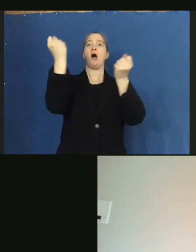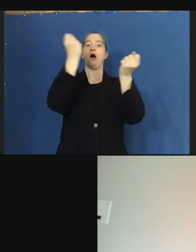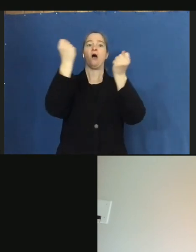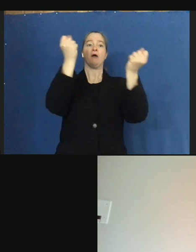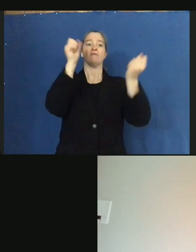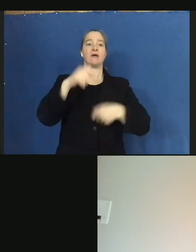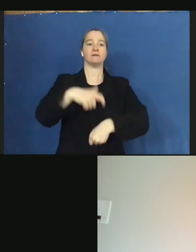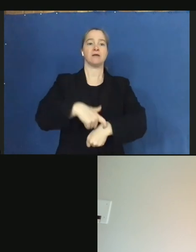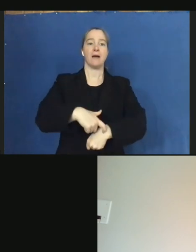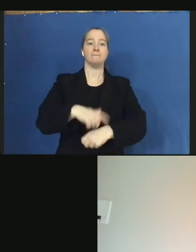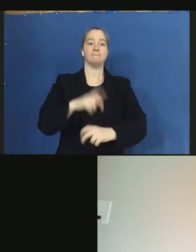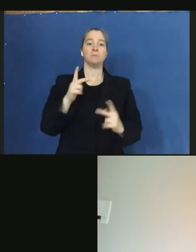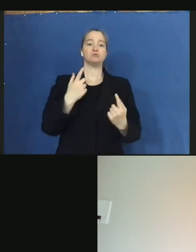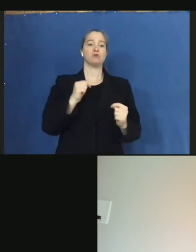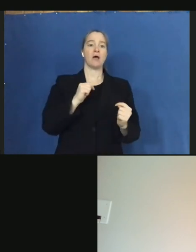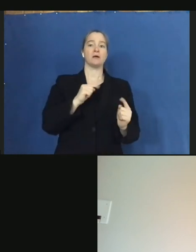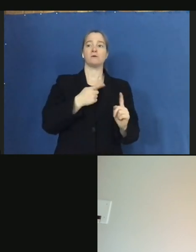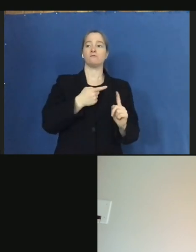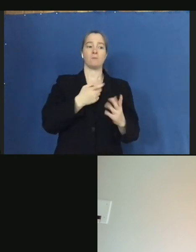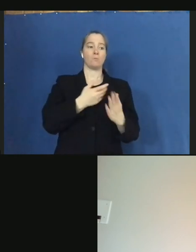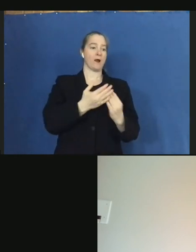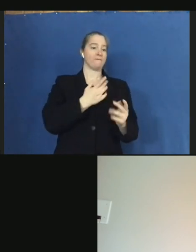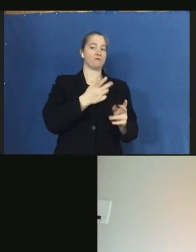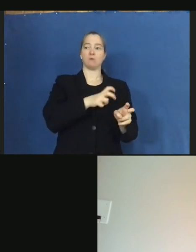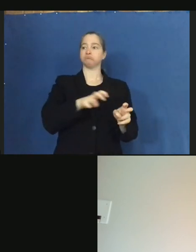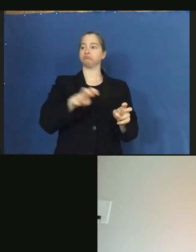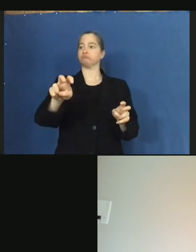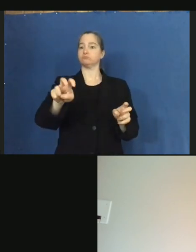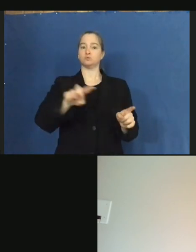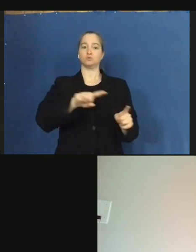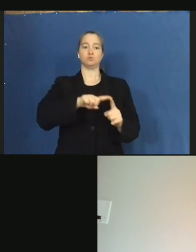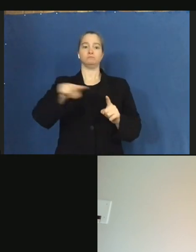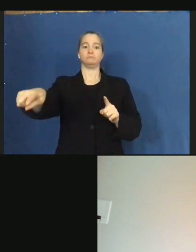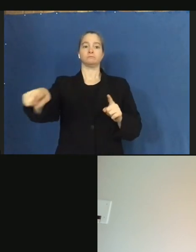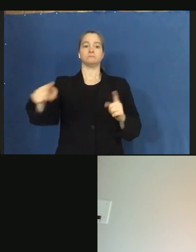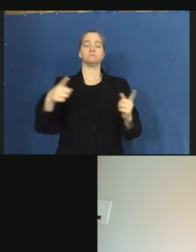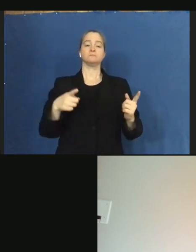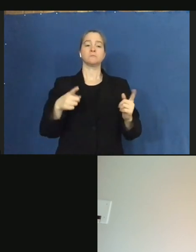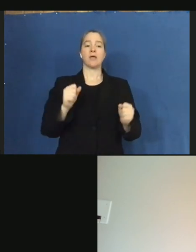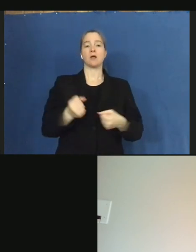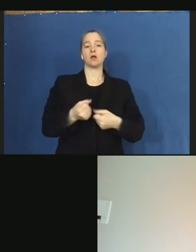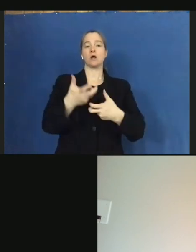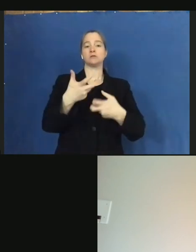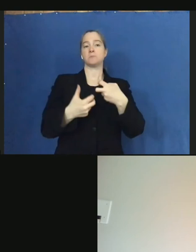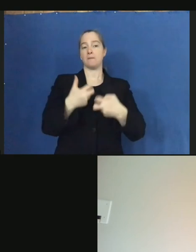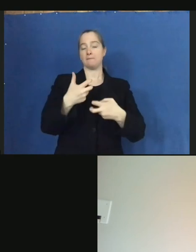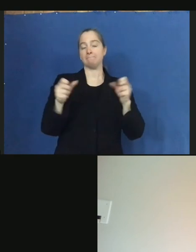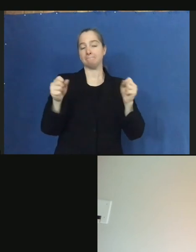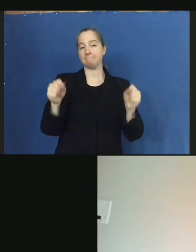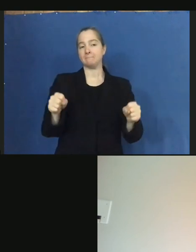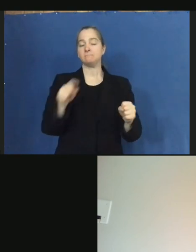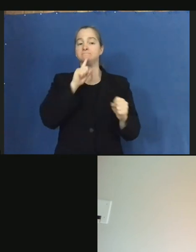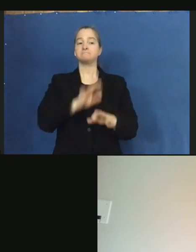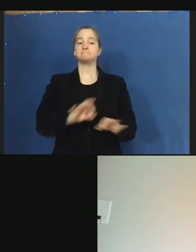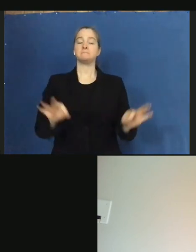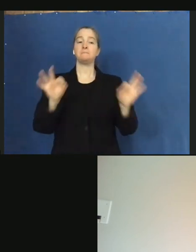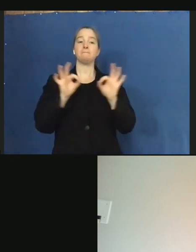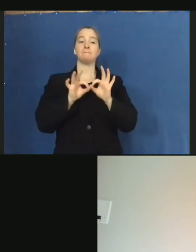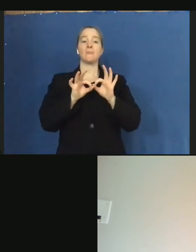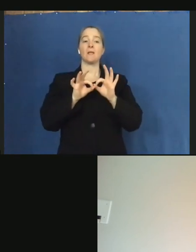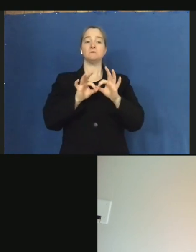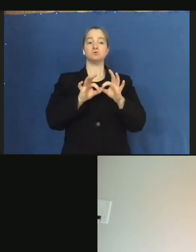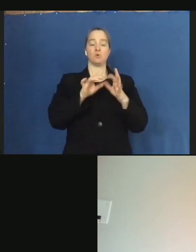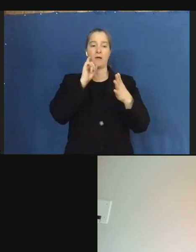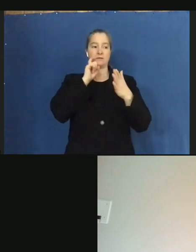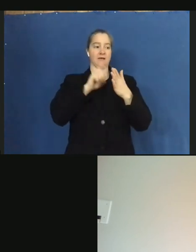time trying to get from, you know, wherever they're traveling from to a specific destination. So the key is really identifying those